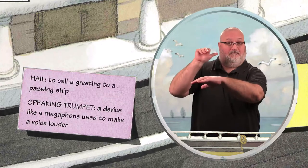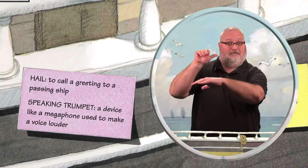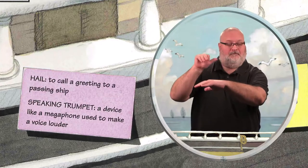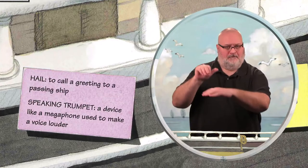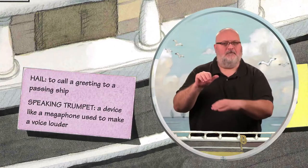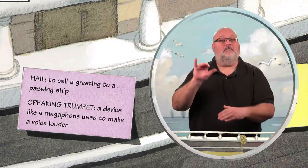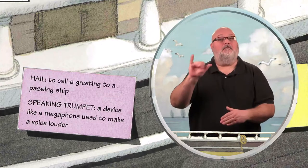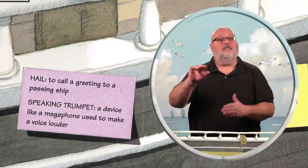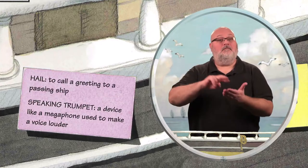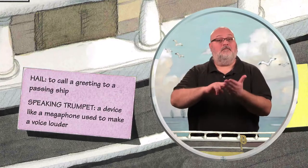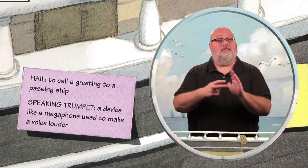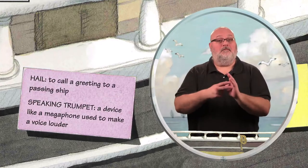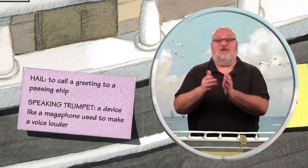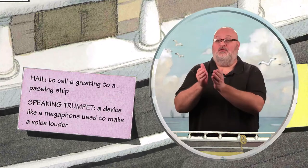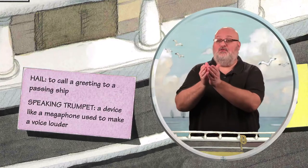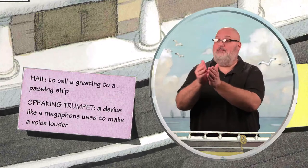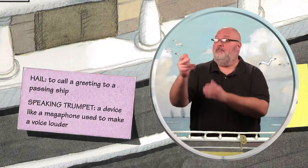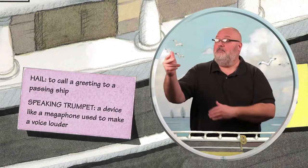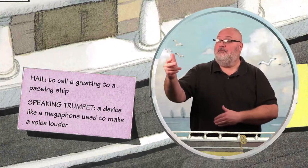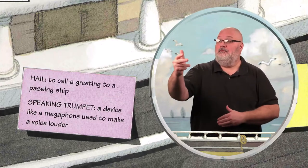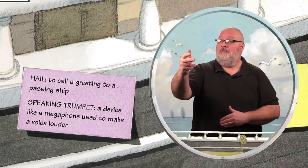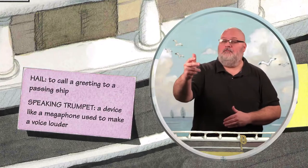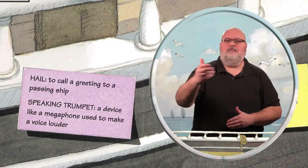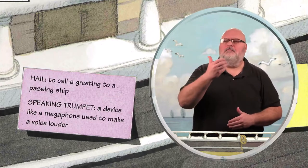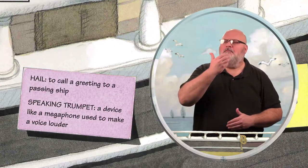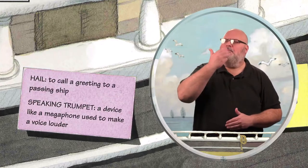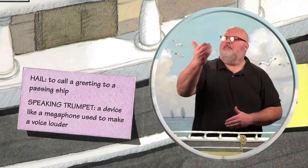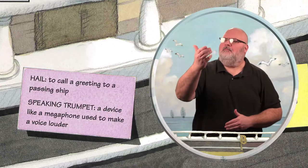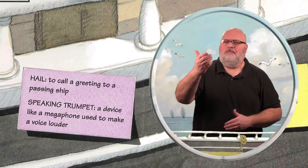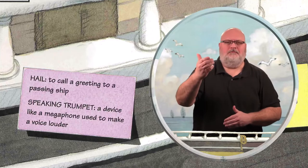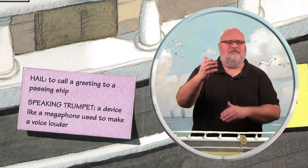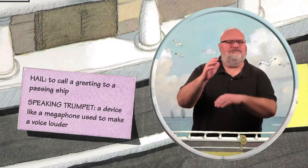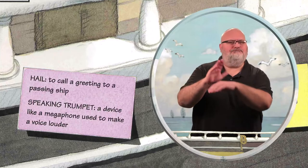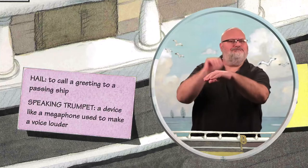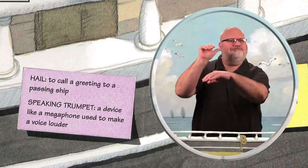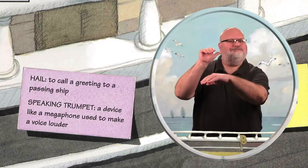Hail. To call a greeting to a passing ship.